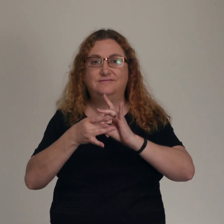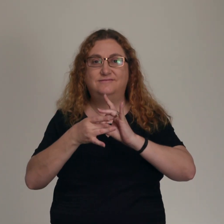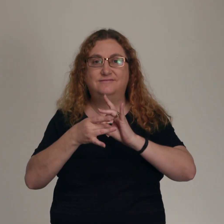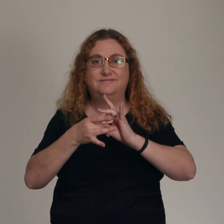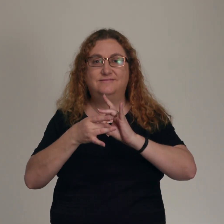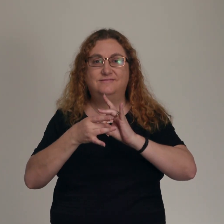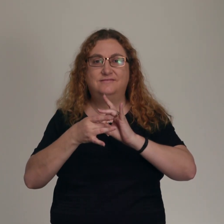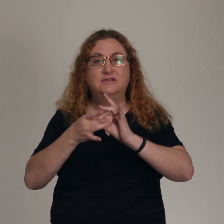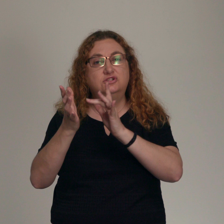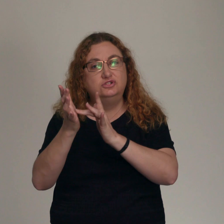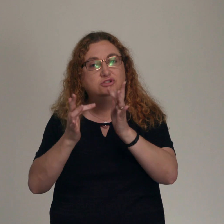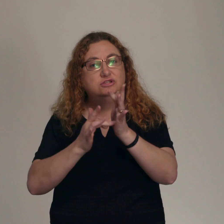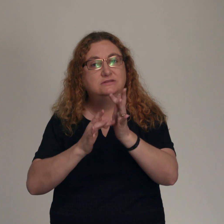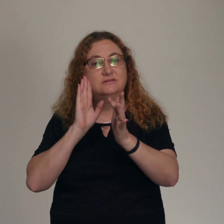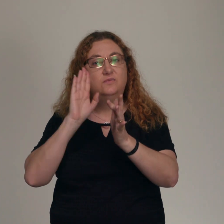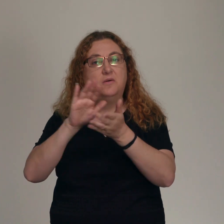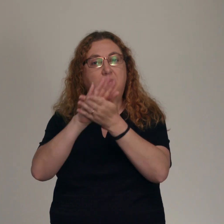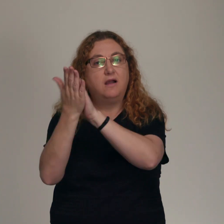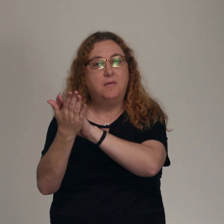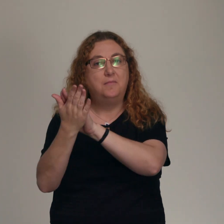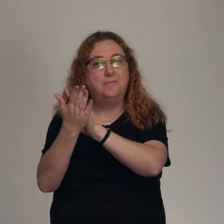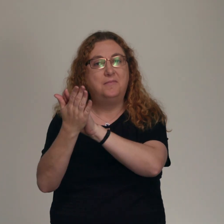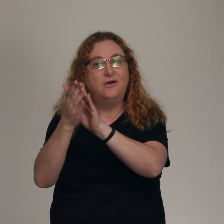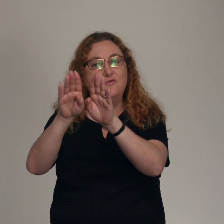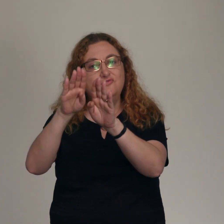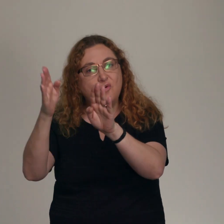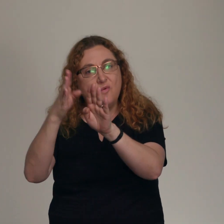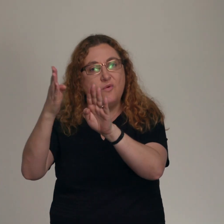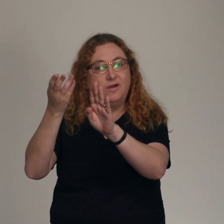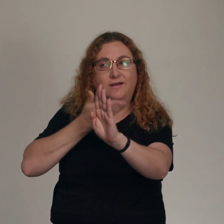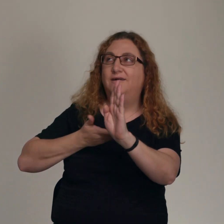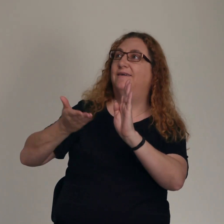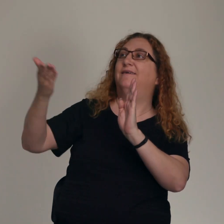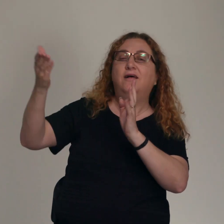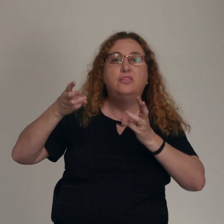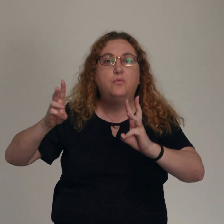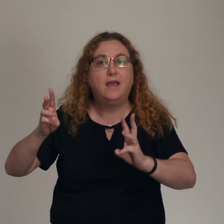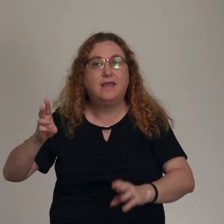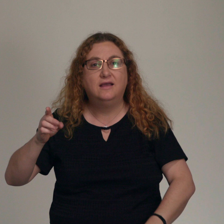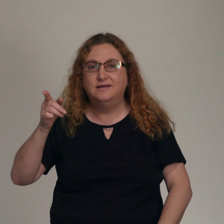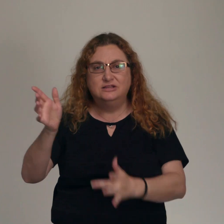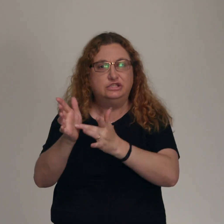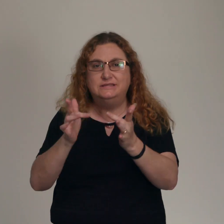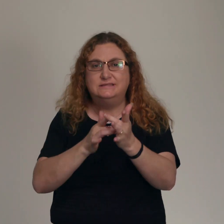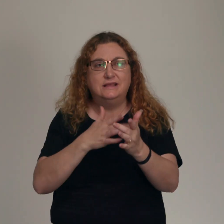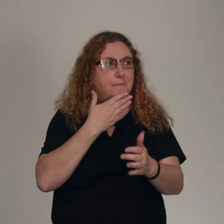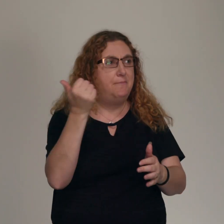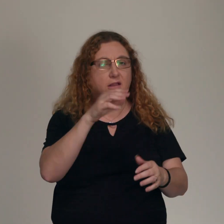to follow the return of Elijah. See, Jesus is the one who is the greater Moses. Jesus is the one who is the